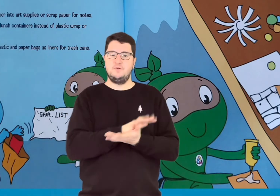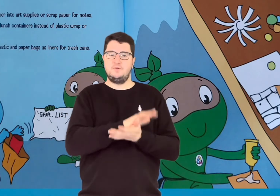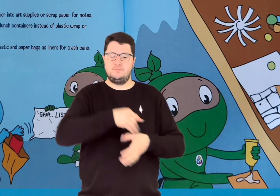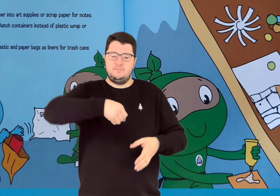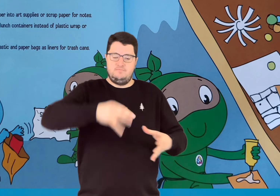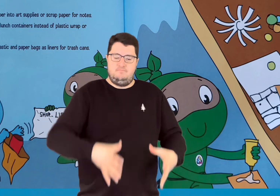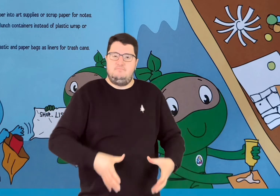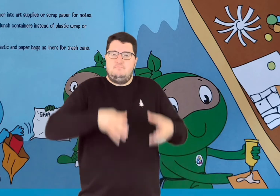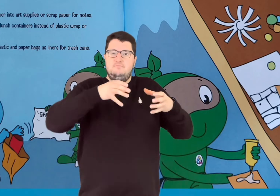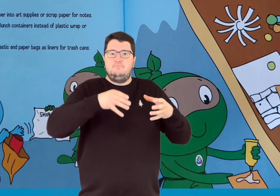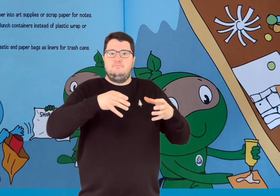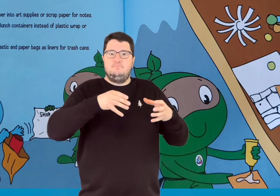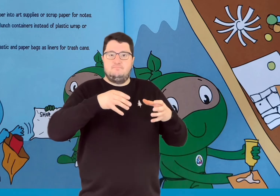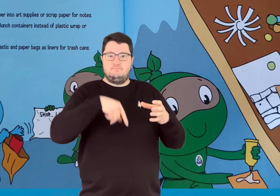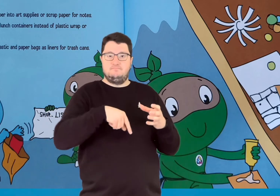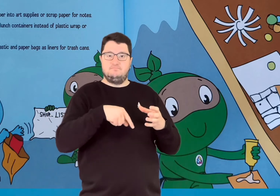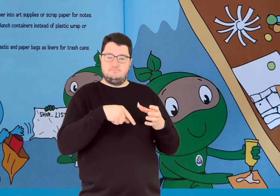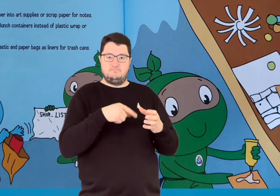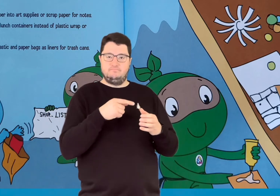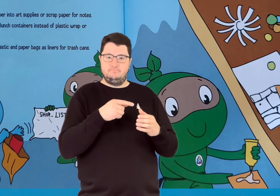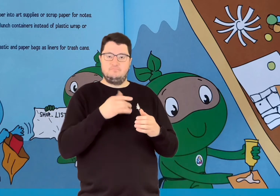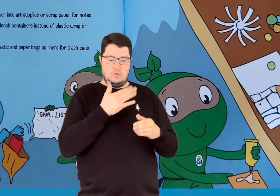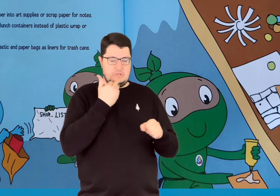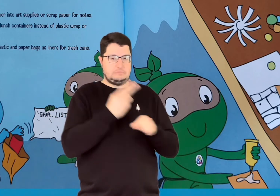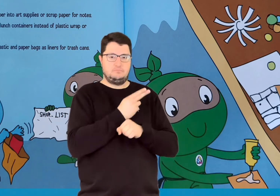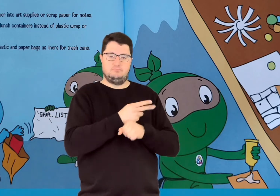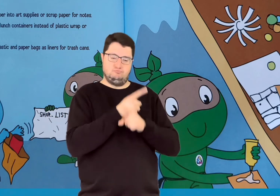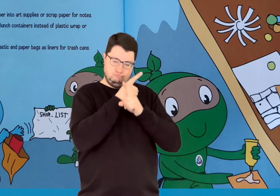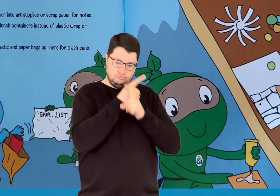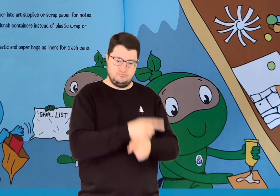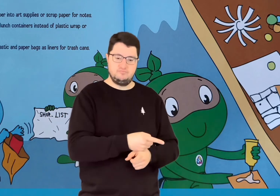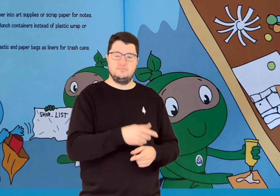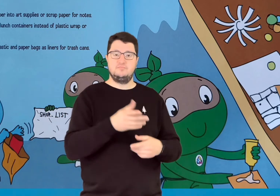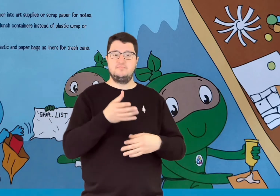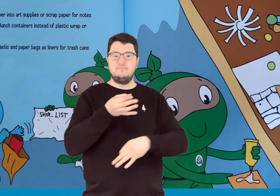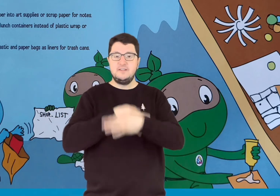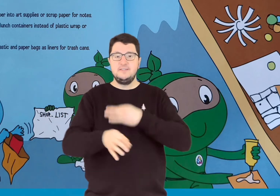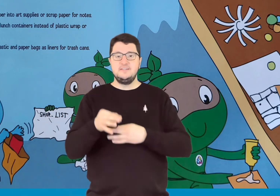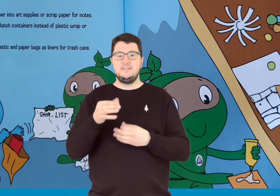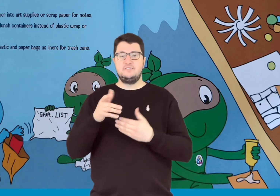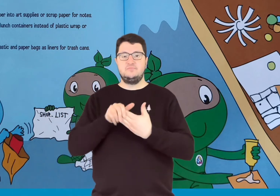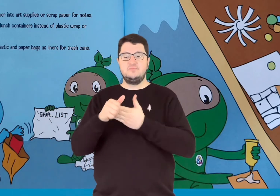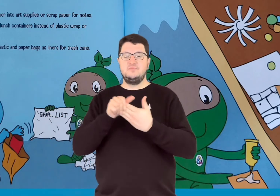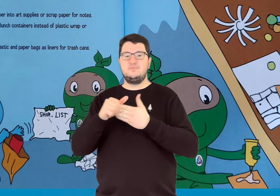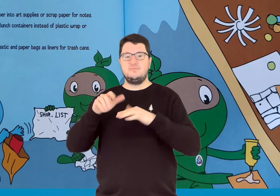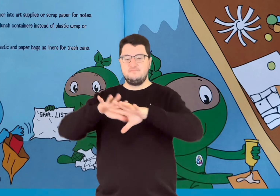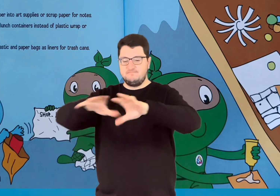We can use reusable lunch containers instead of plastic wrap or disposable baggies.